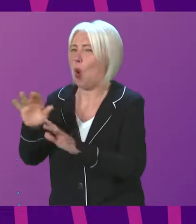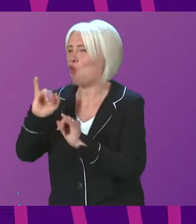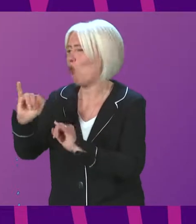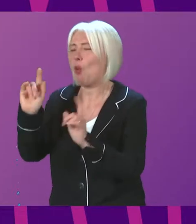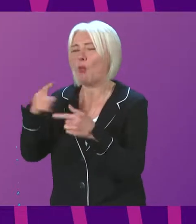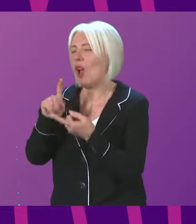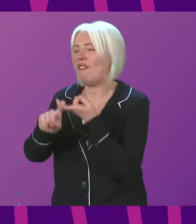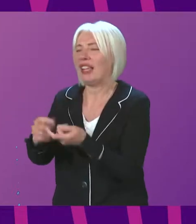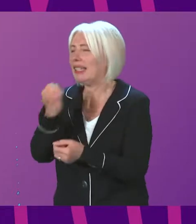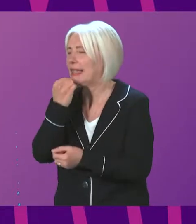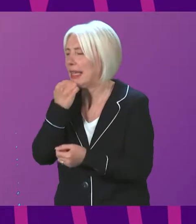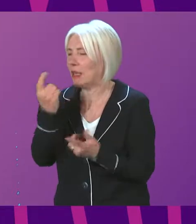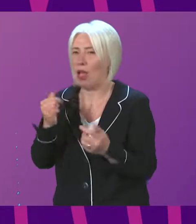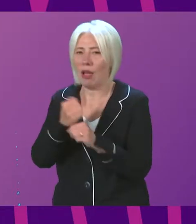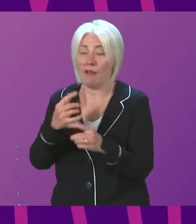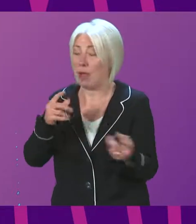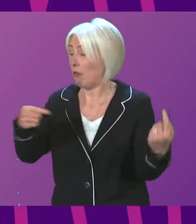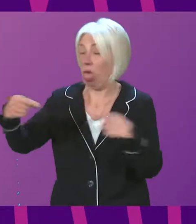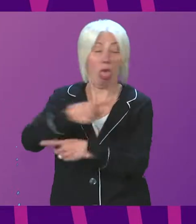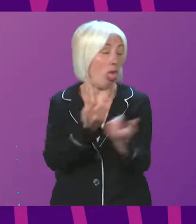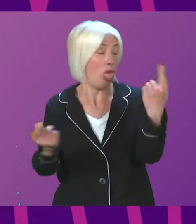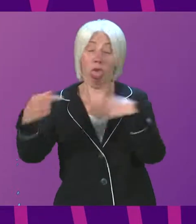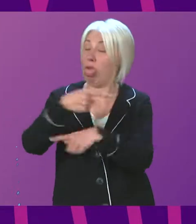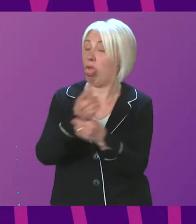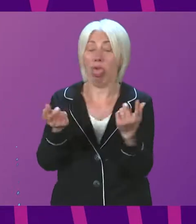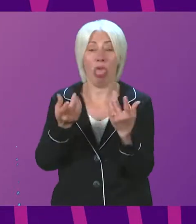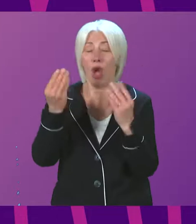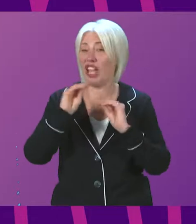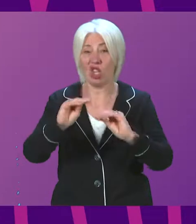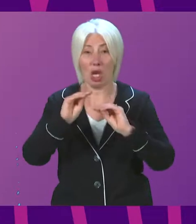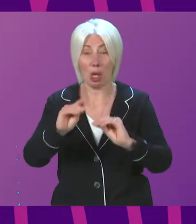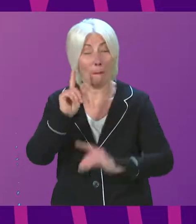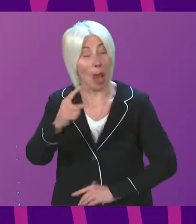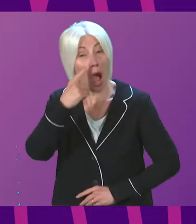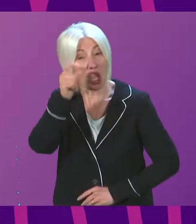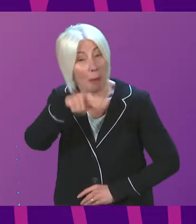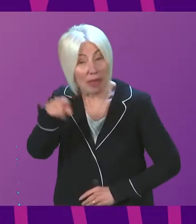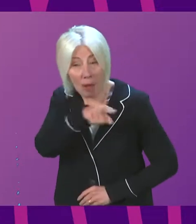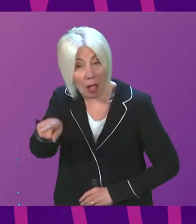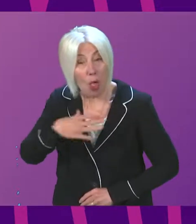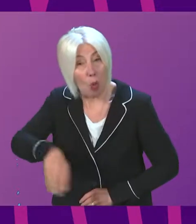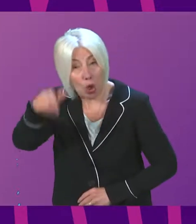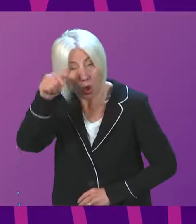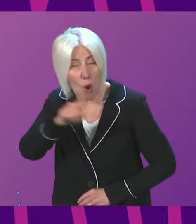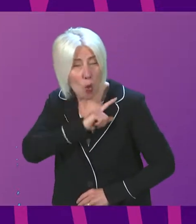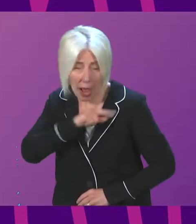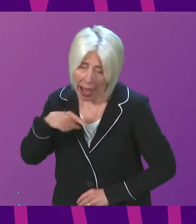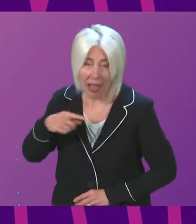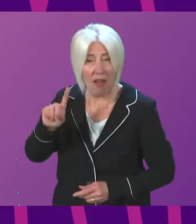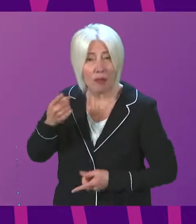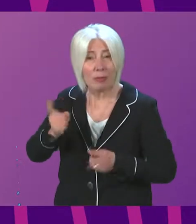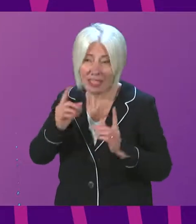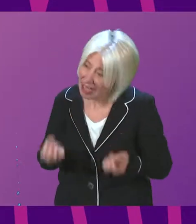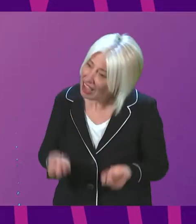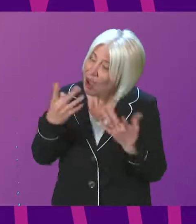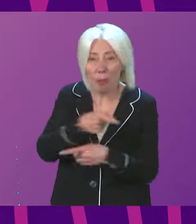is all over the place on education but young people want to know why she has given up on them and